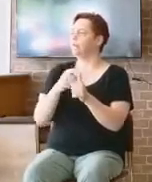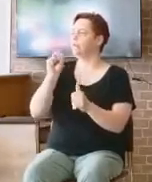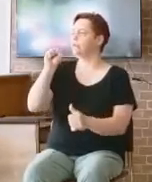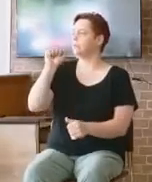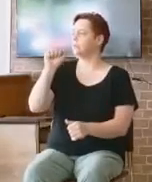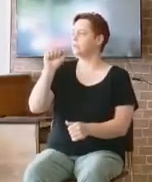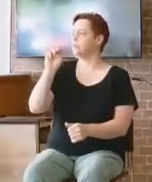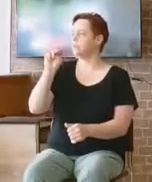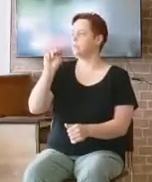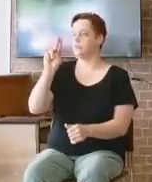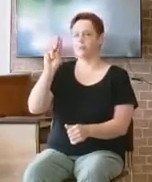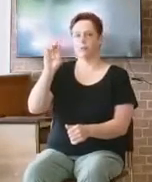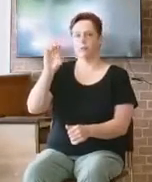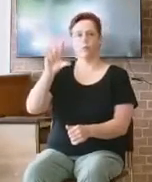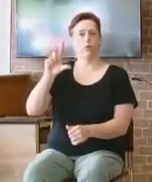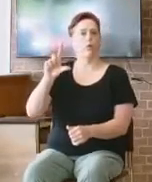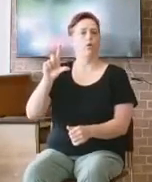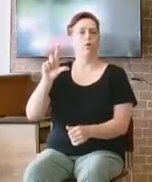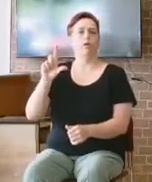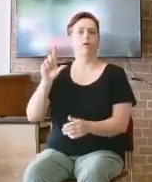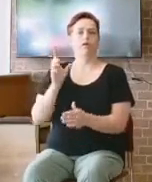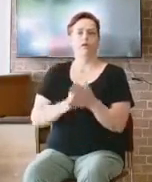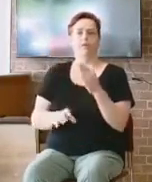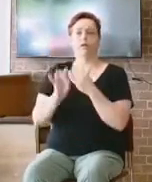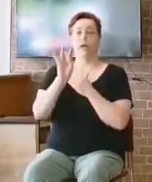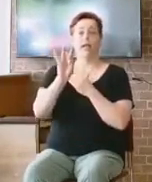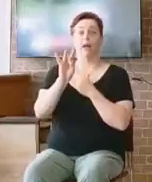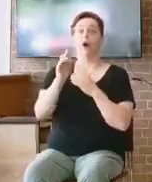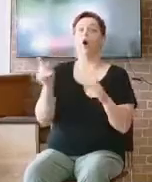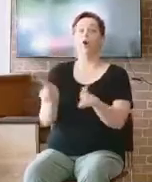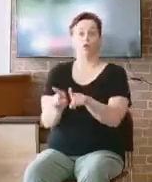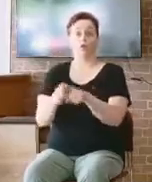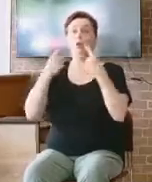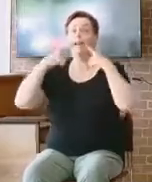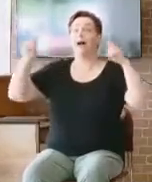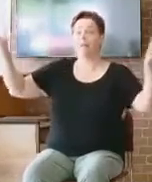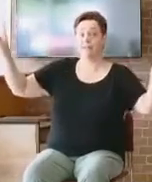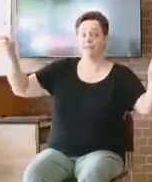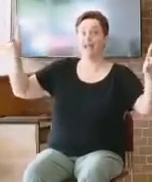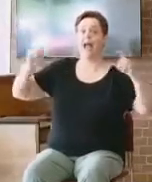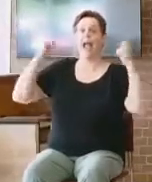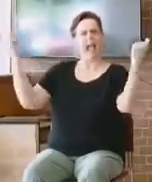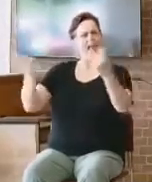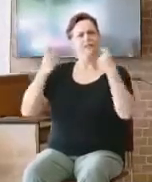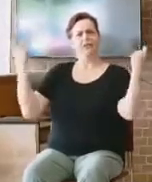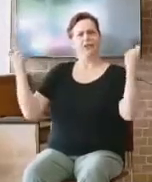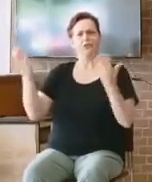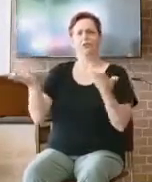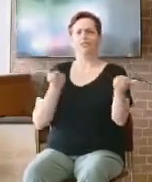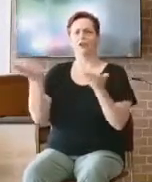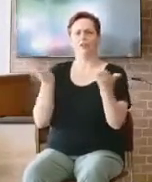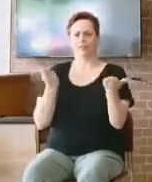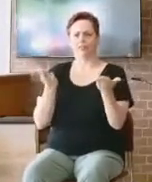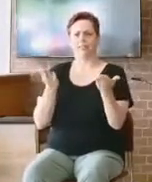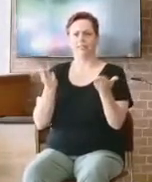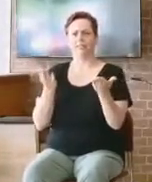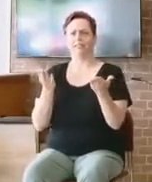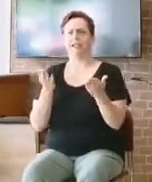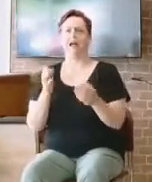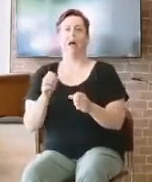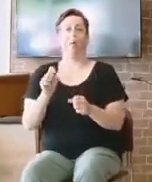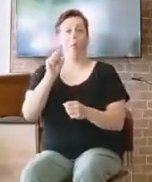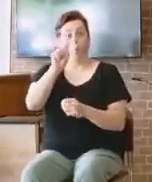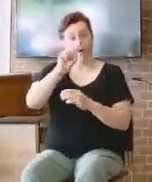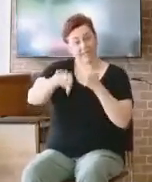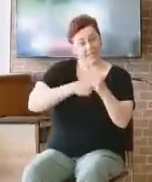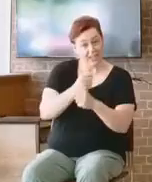or anniversary services in two weeks. you. Man, a year. Can you guys believe that a year has gone by since that